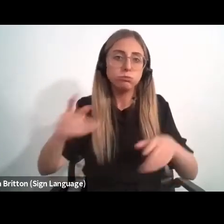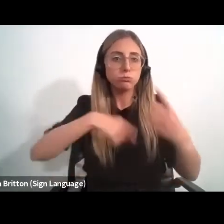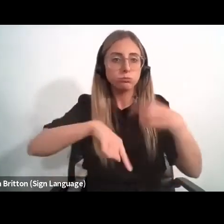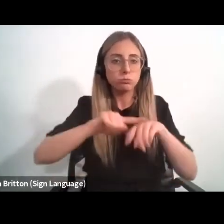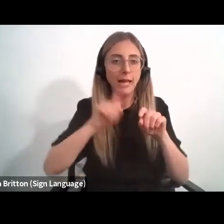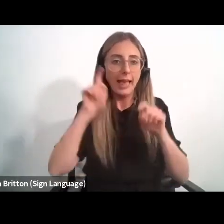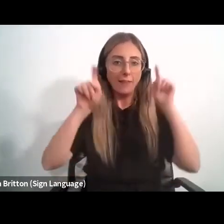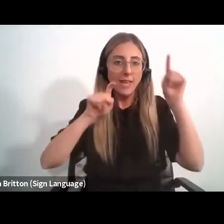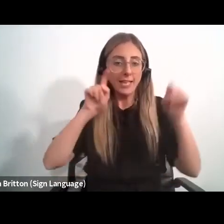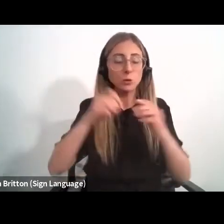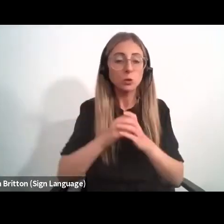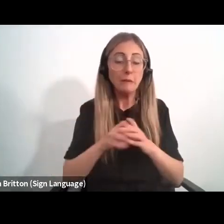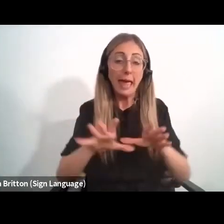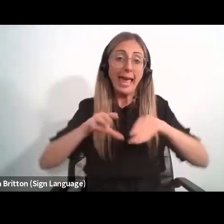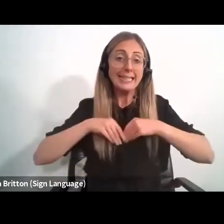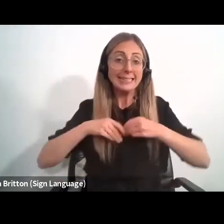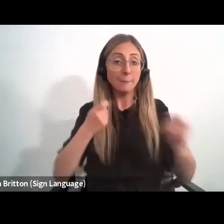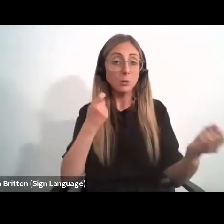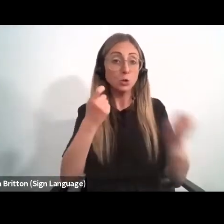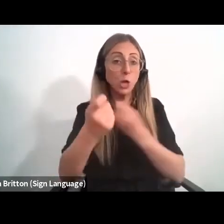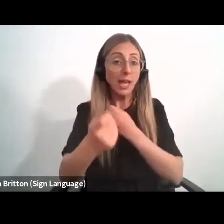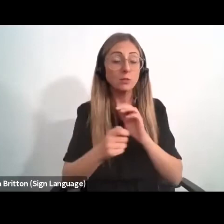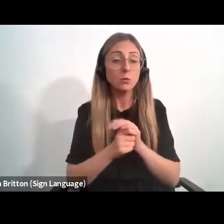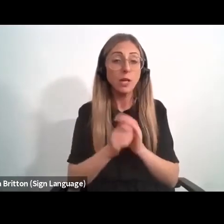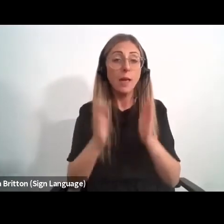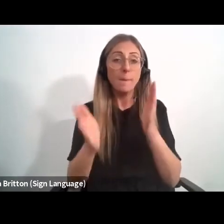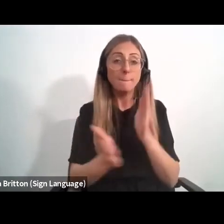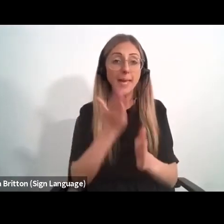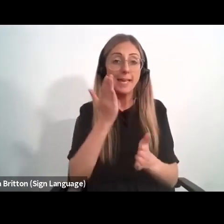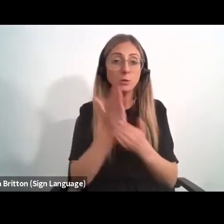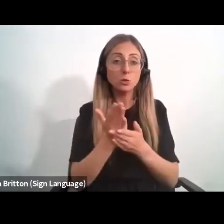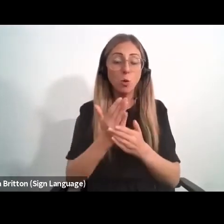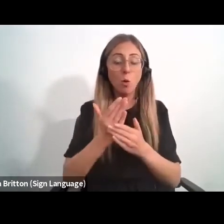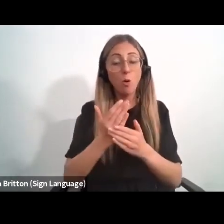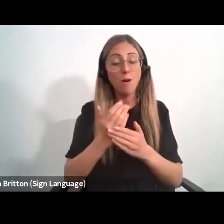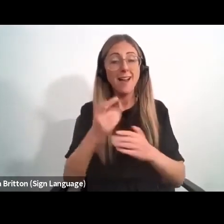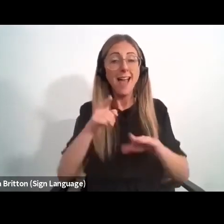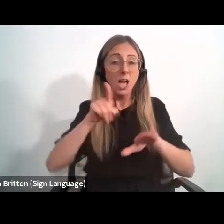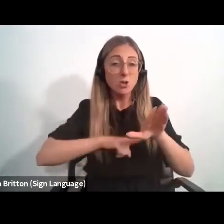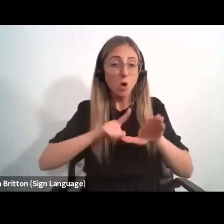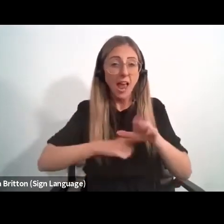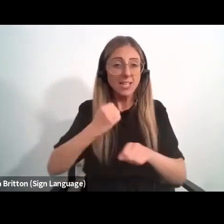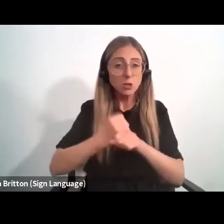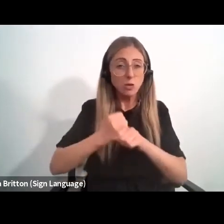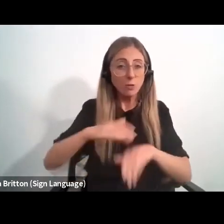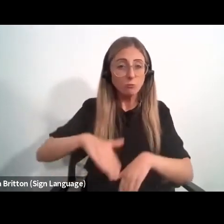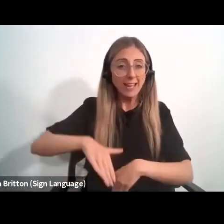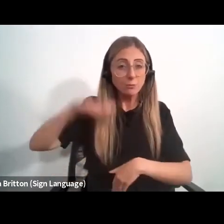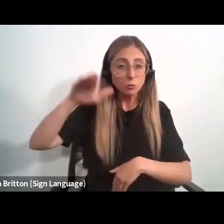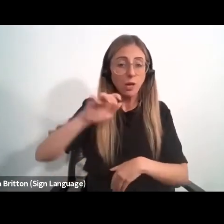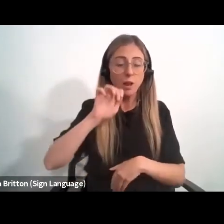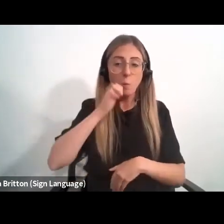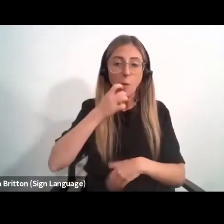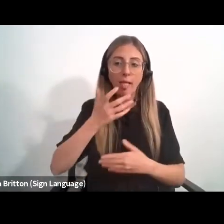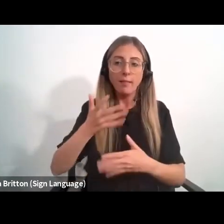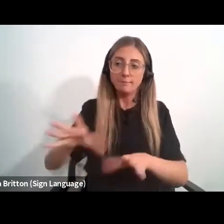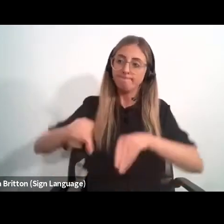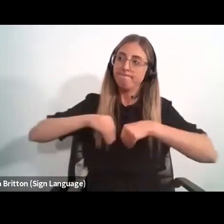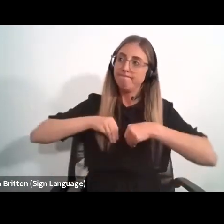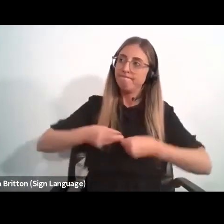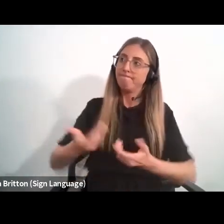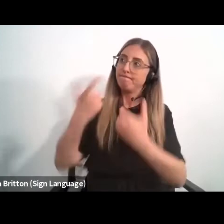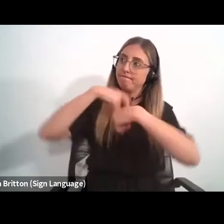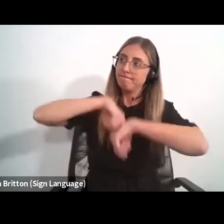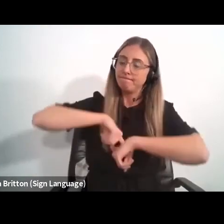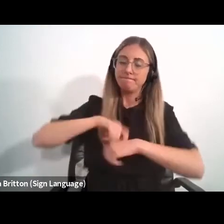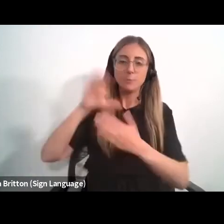catalyzing change and forging the next generation of partnership. We'll all accelerate the transformation of African